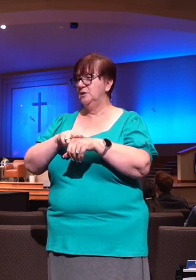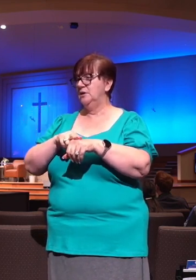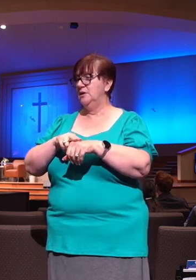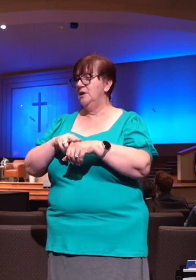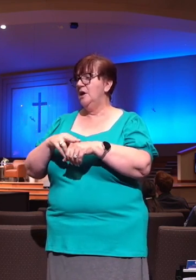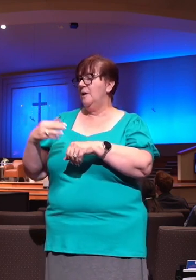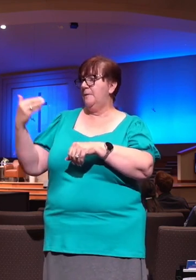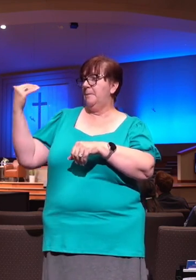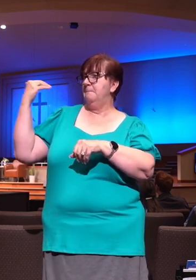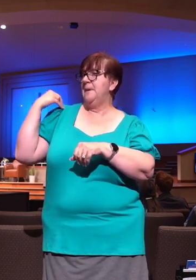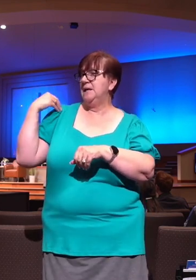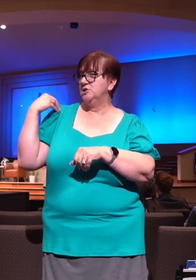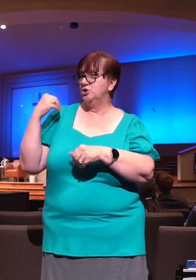that day. And we walked in.